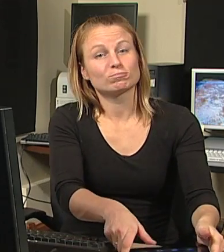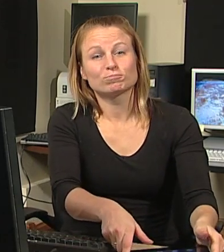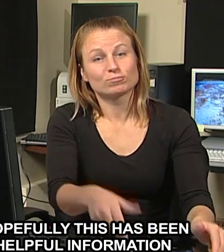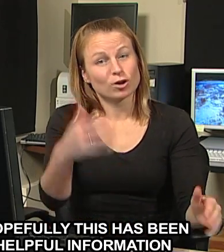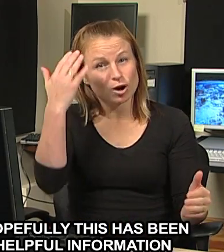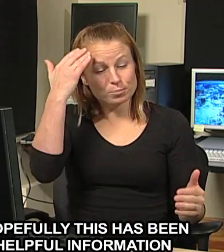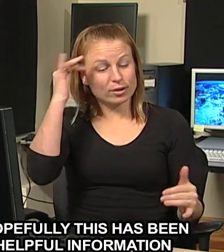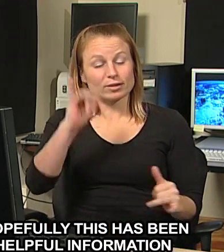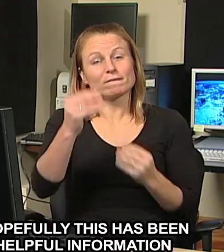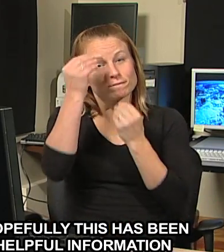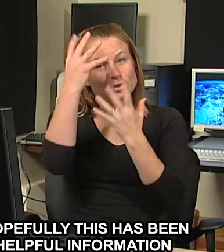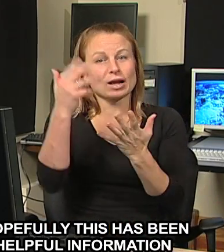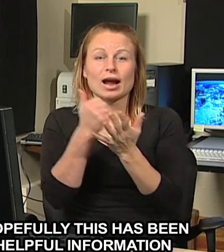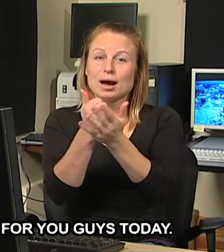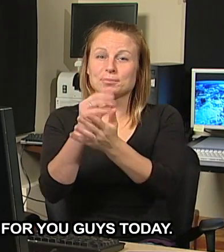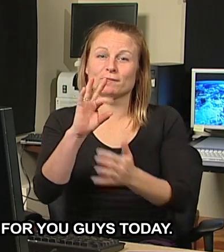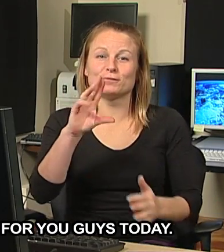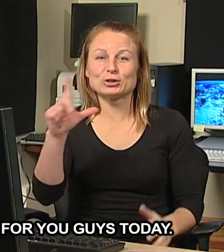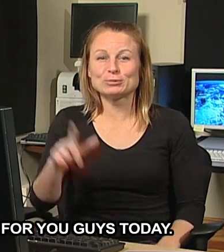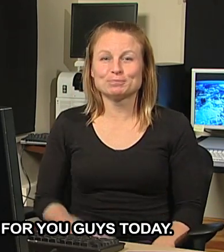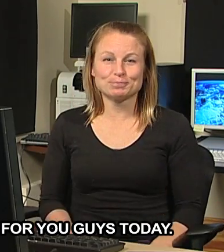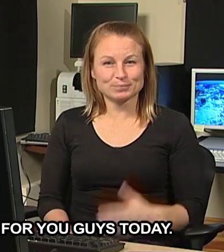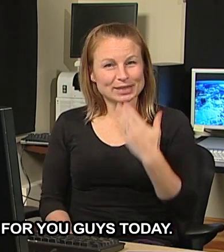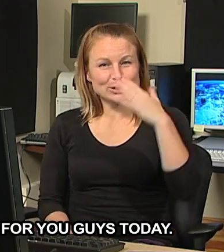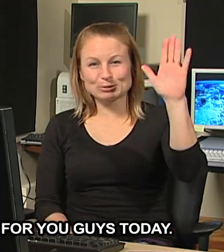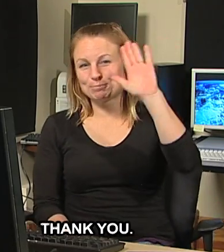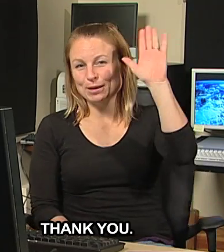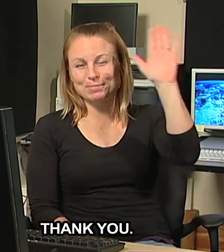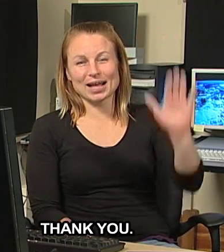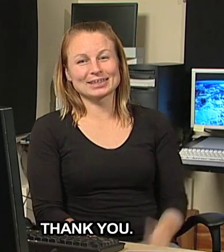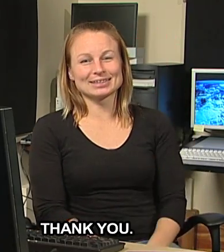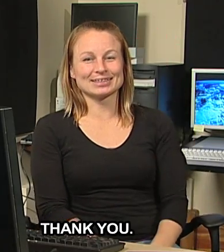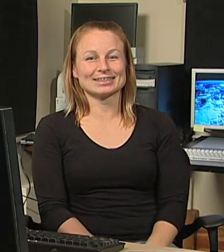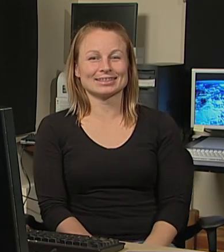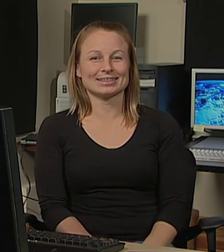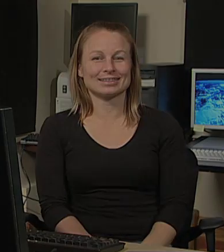Hopefully this has been helpful information for you guys today. Thank you. T gardener. Thanks for listening. Thank you.